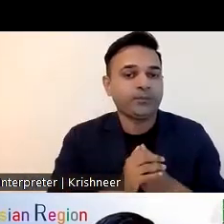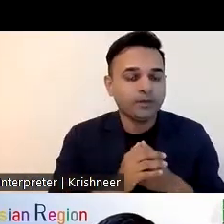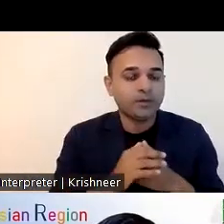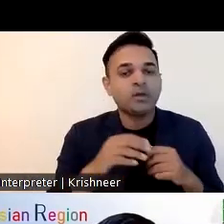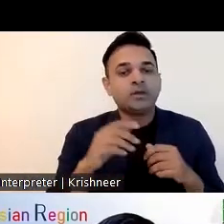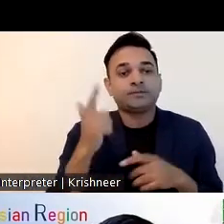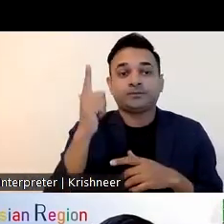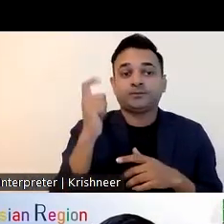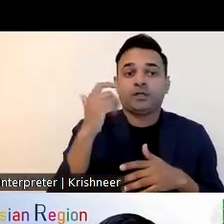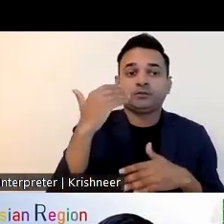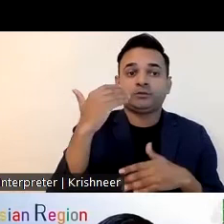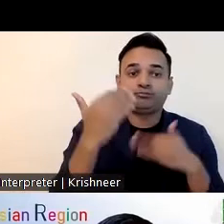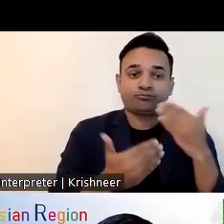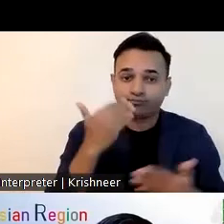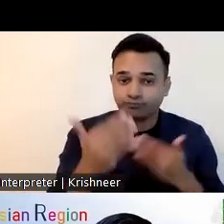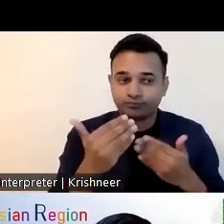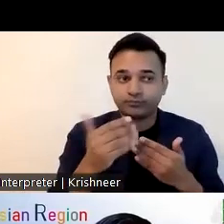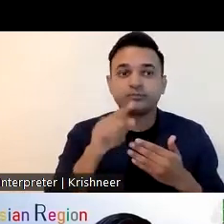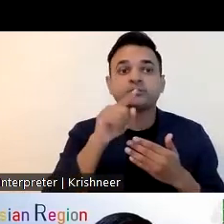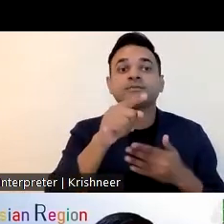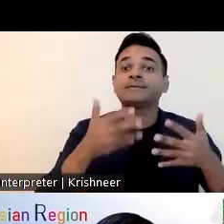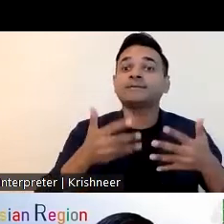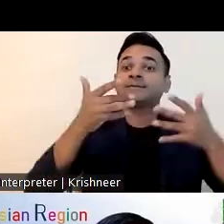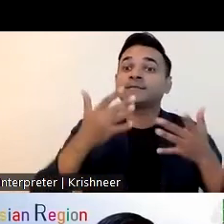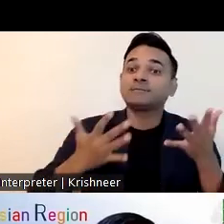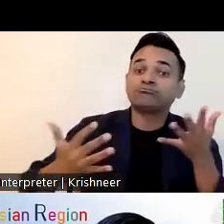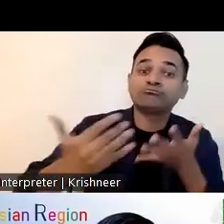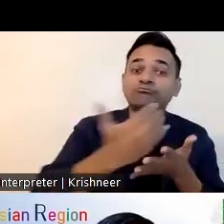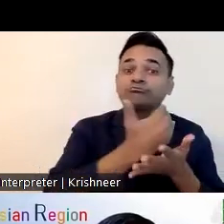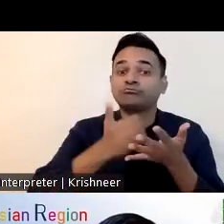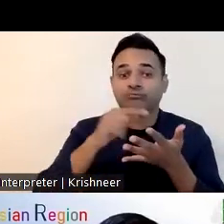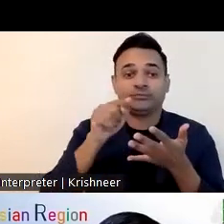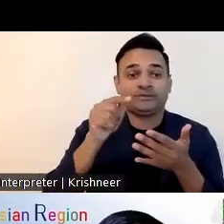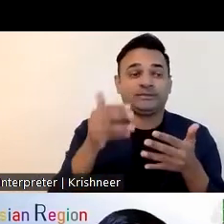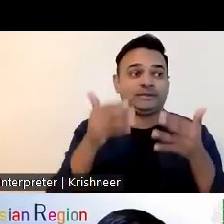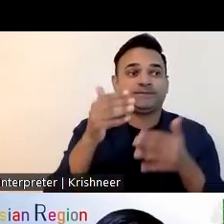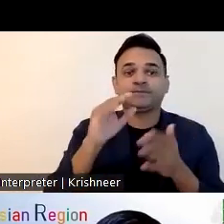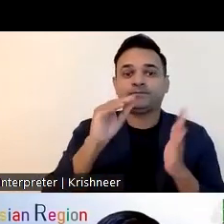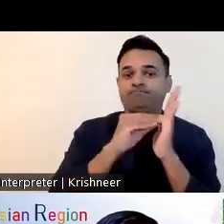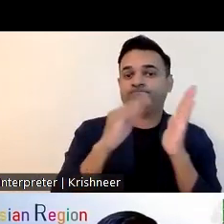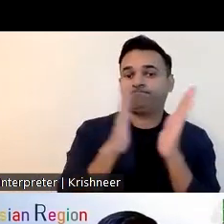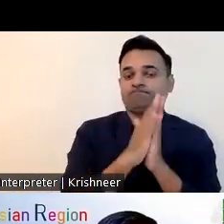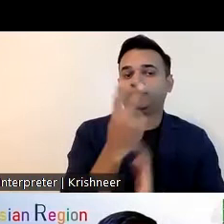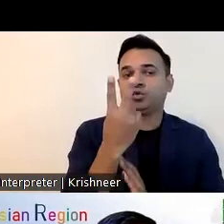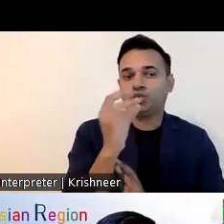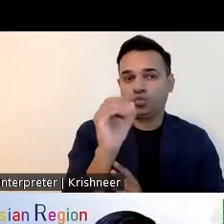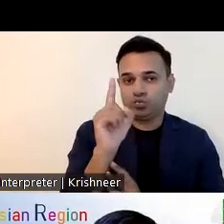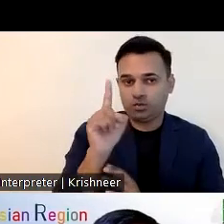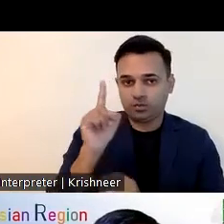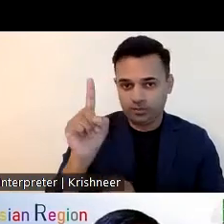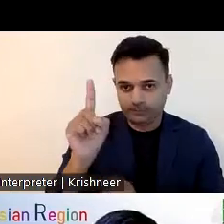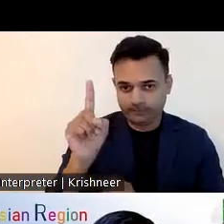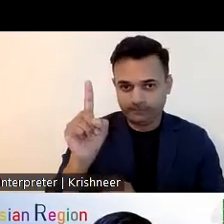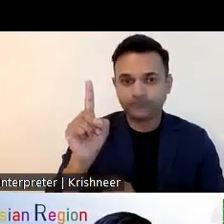population have some forms of disability that counts around 500 people have some form of disabilities but the who